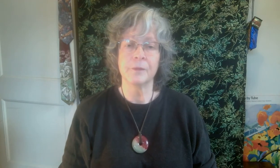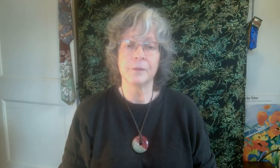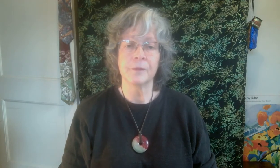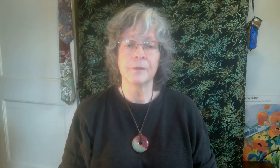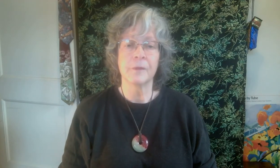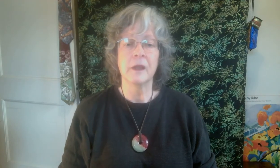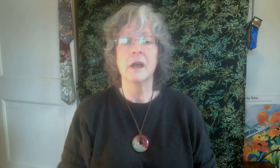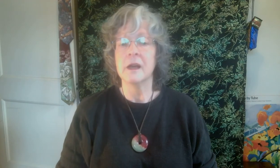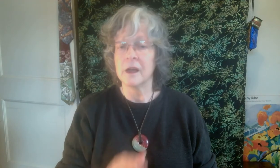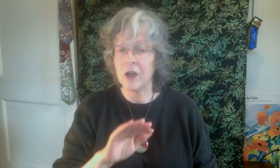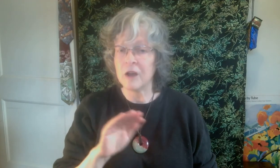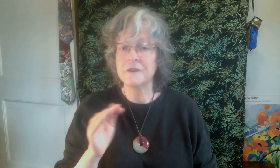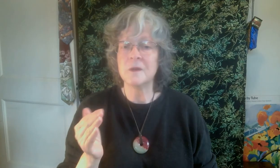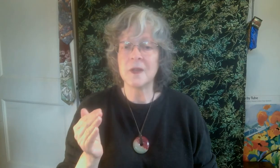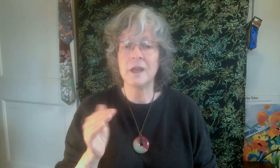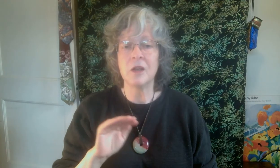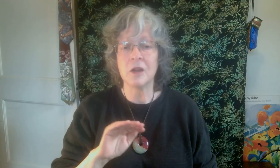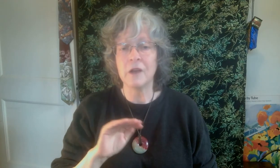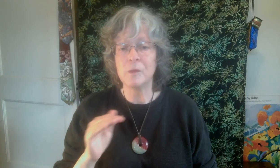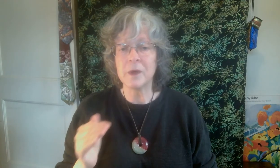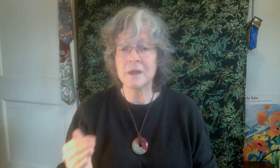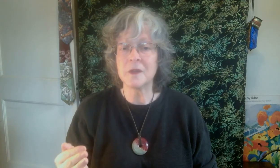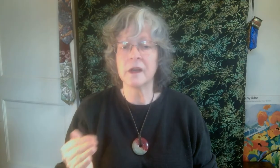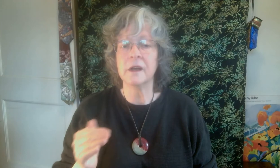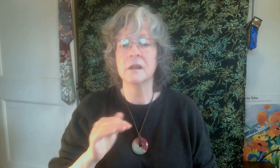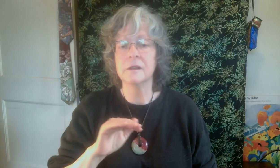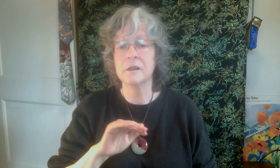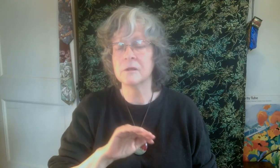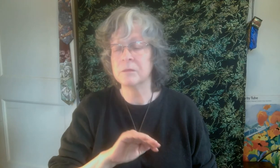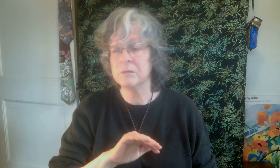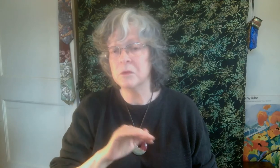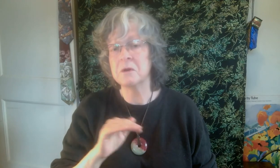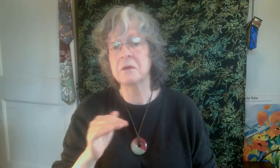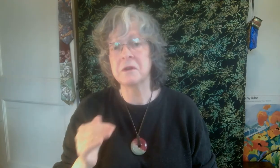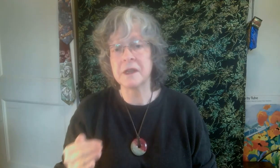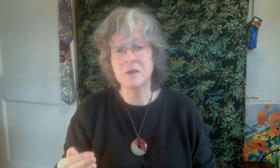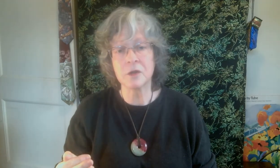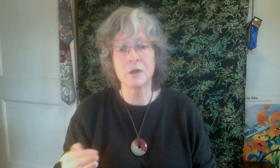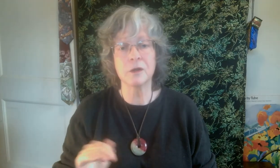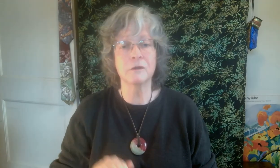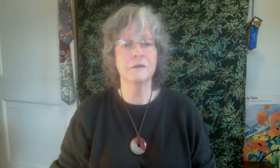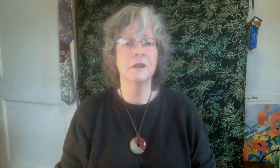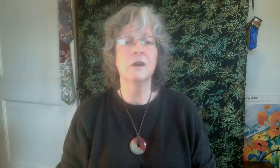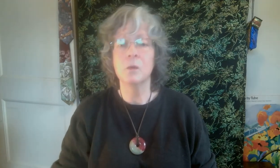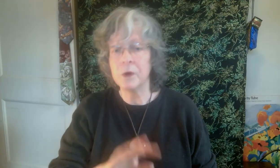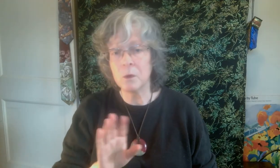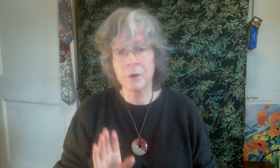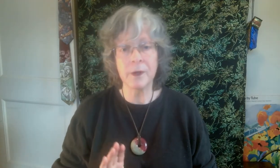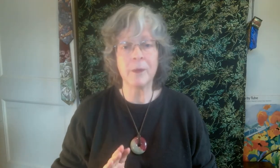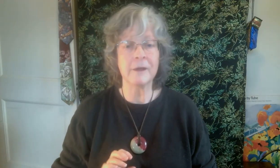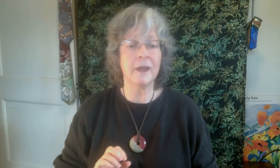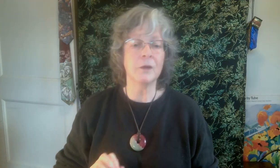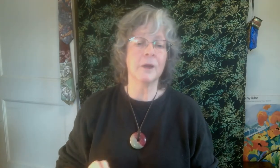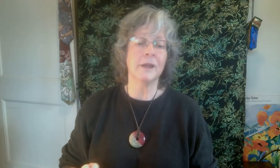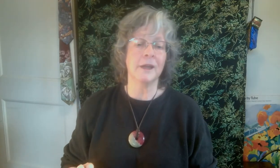Yeah. I often say here, everybody's got a little more or less curve. We don't worry about that right now.